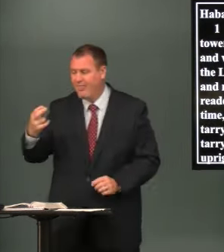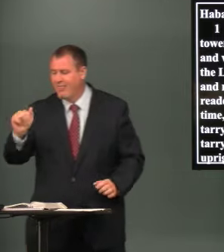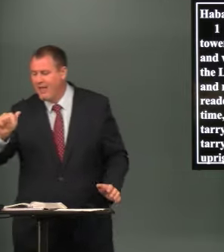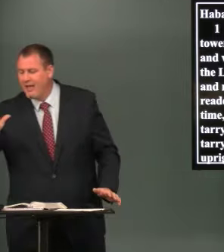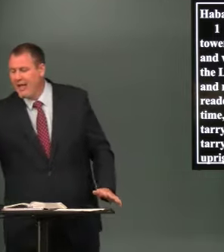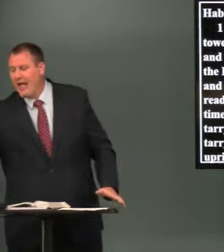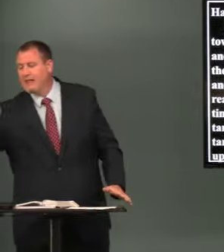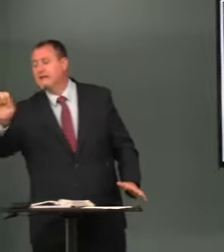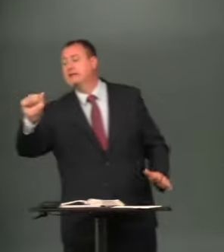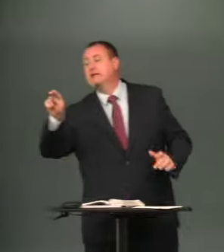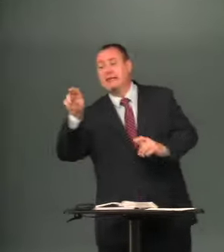talks about